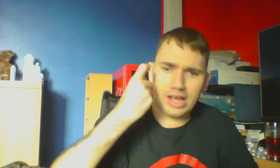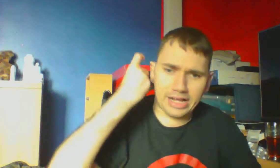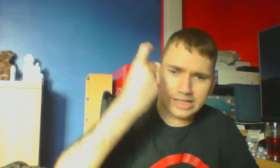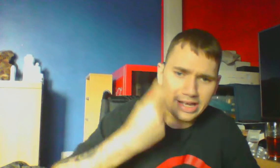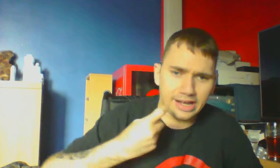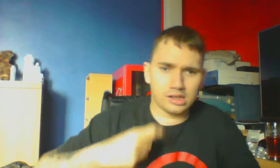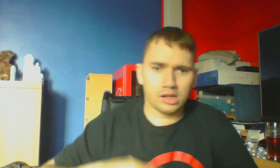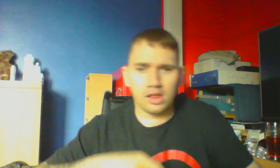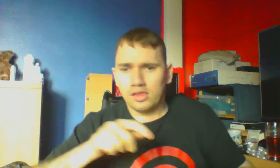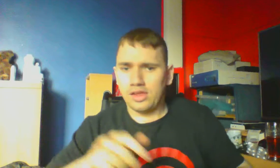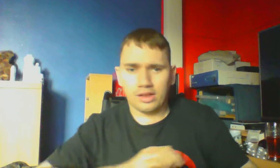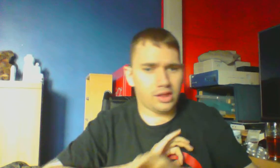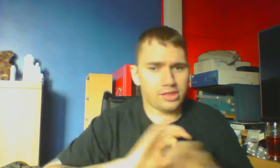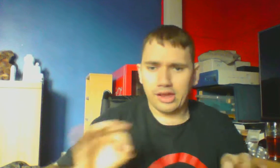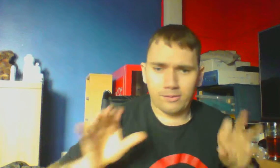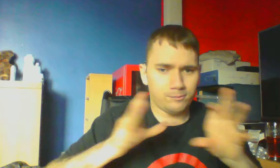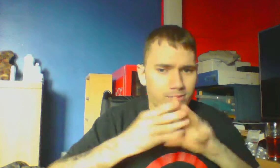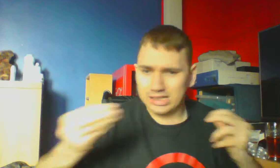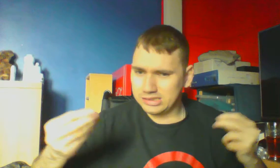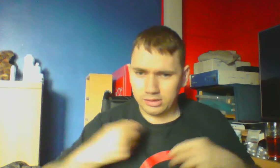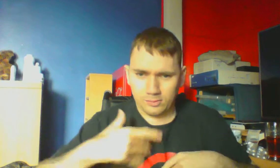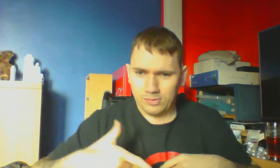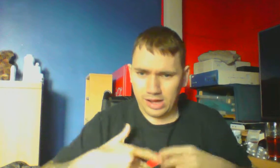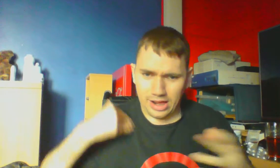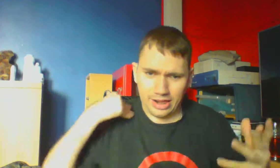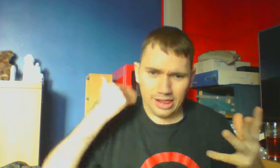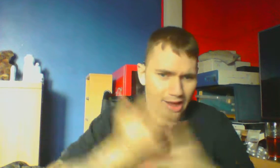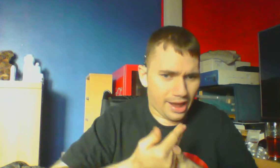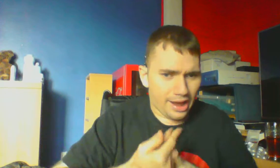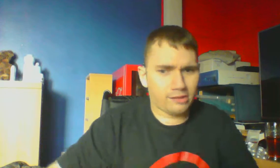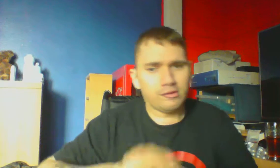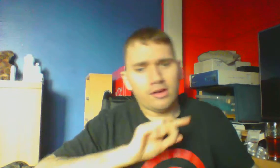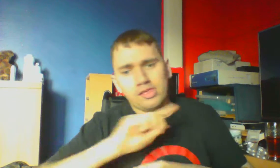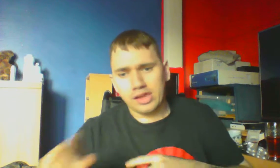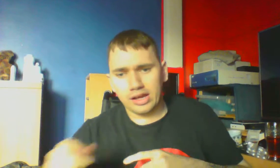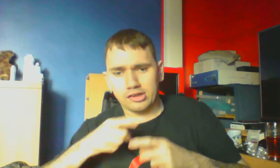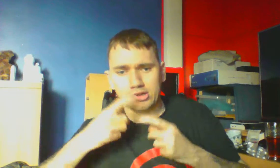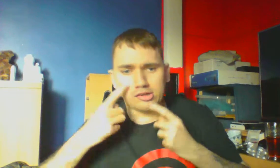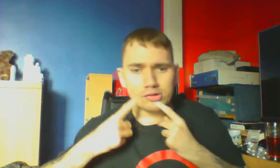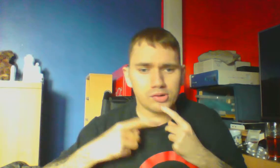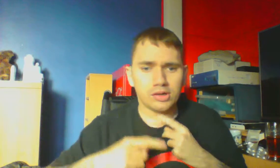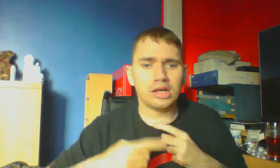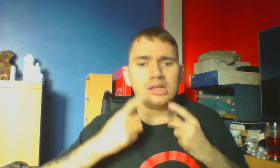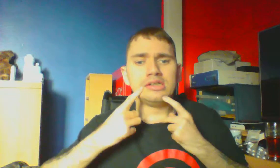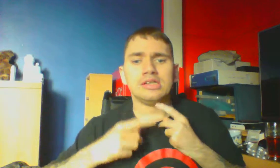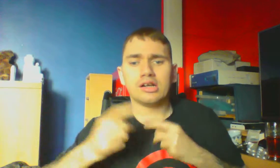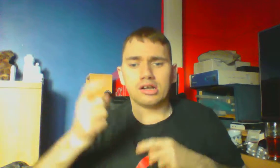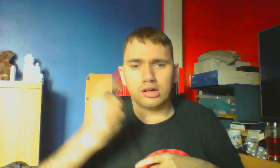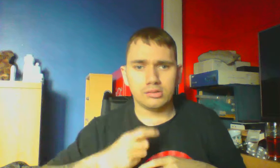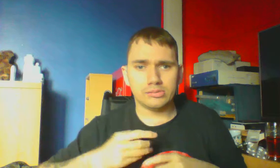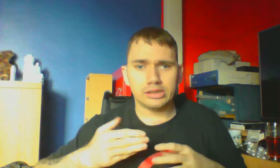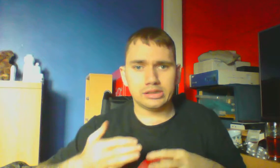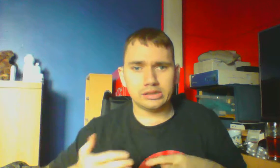begins If there's nothing missing in my life Then why do